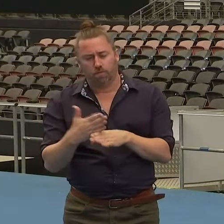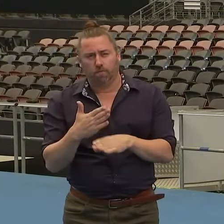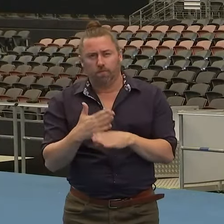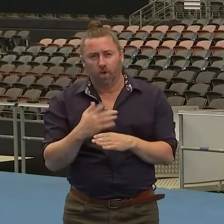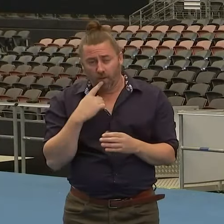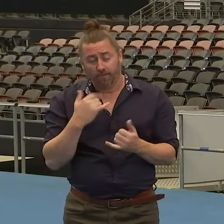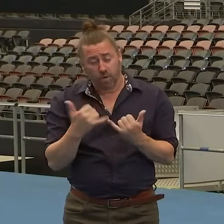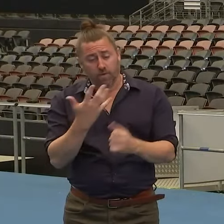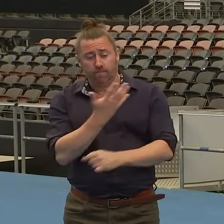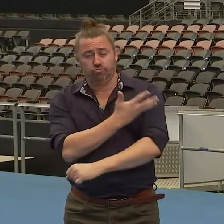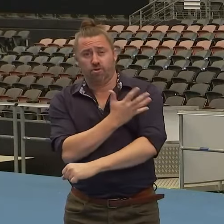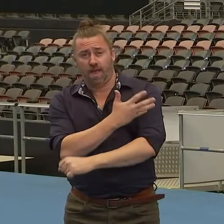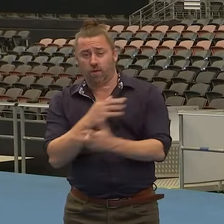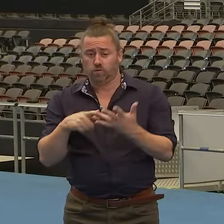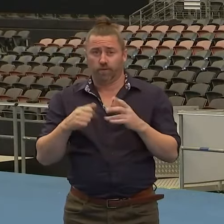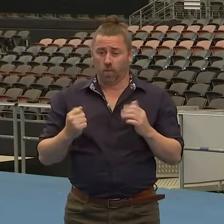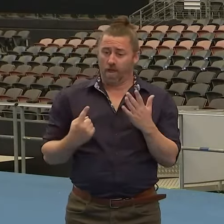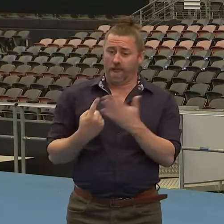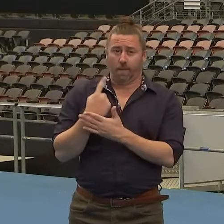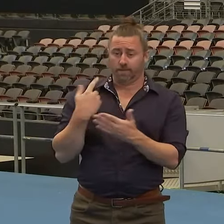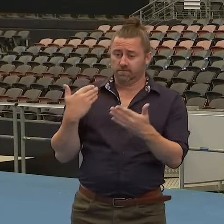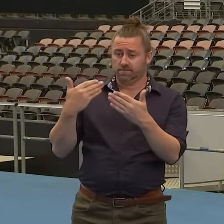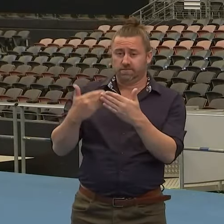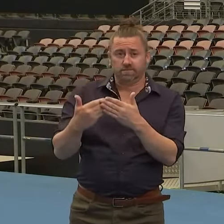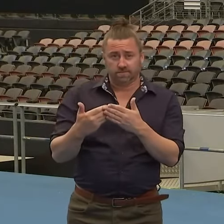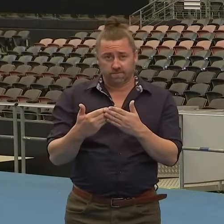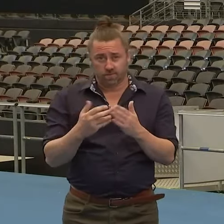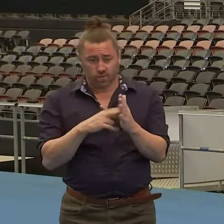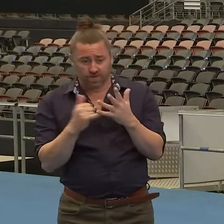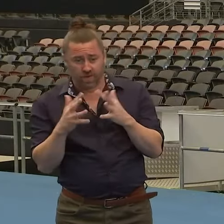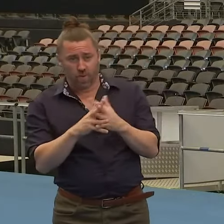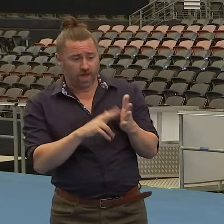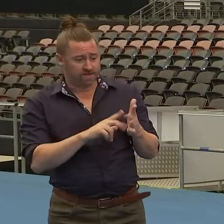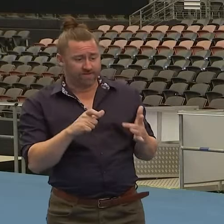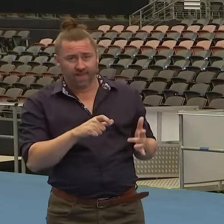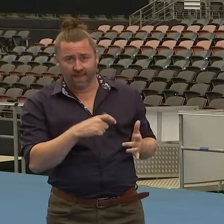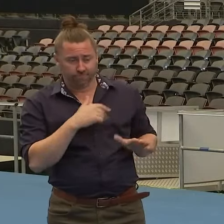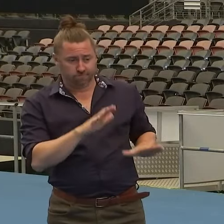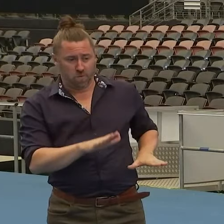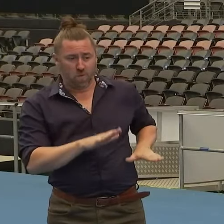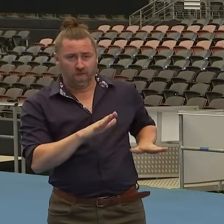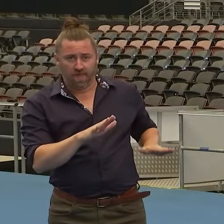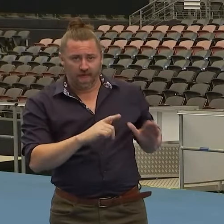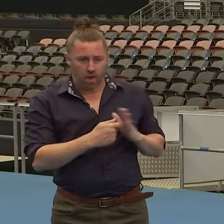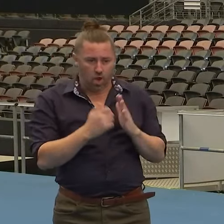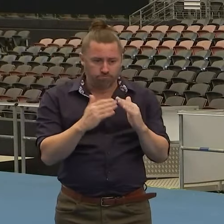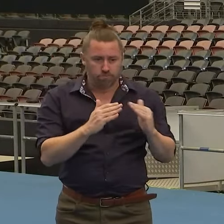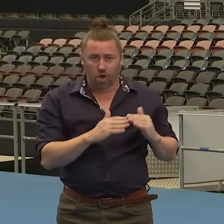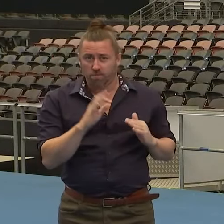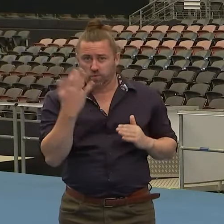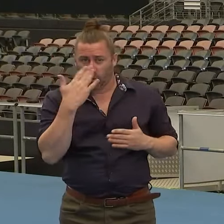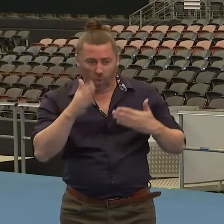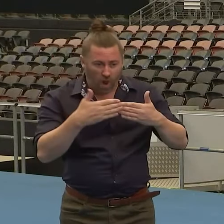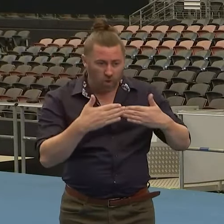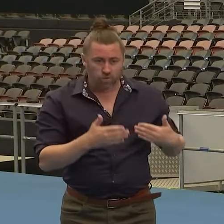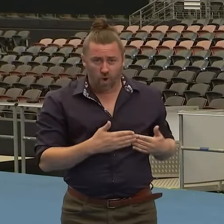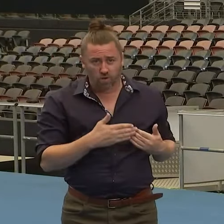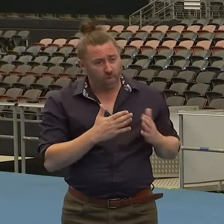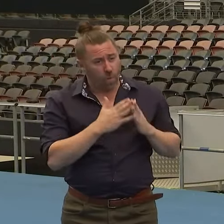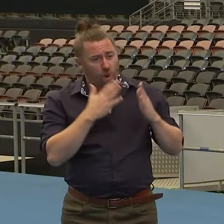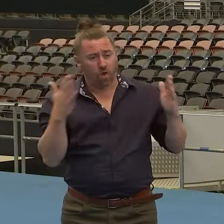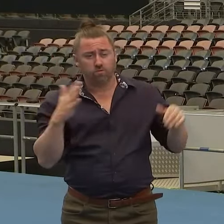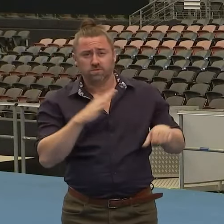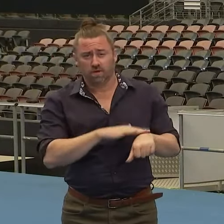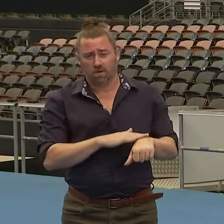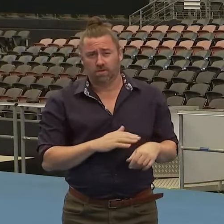proud of what they've done in light of the challenges that we've been facing for the last two years. I'd also like to remind parents and carers